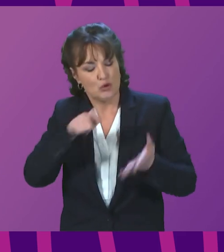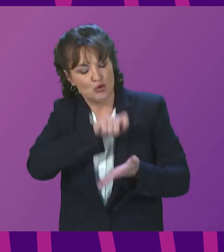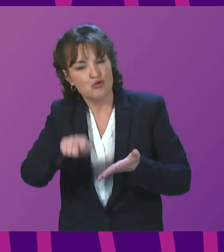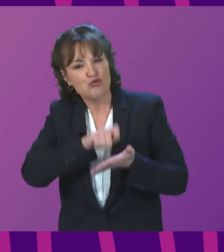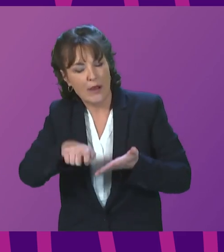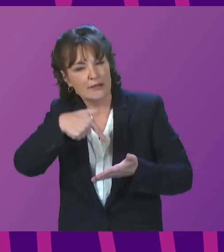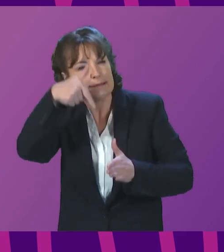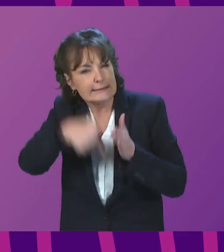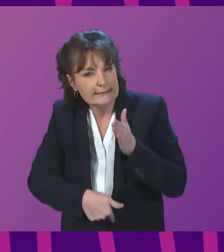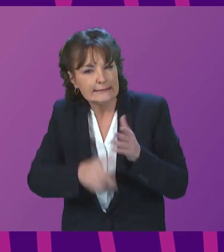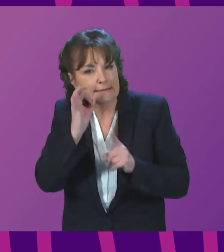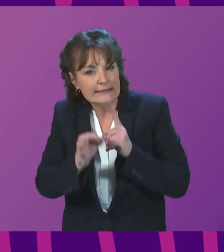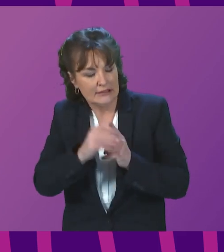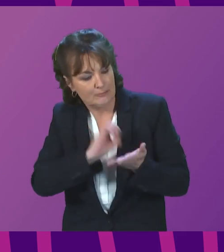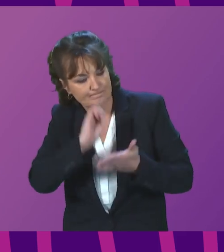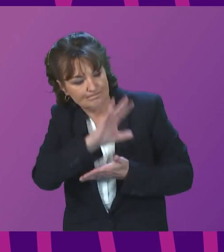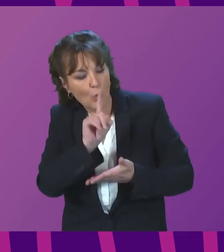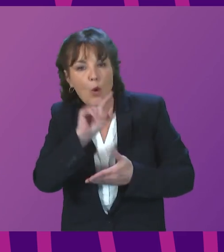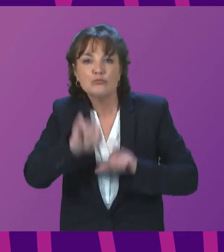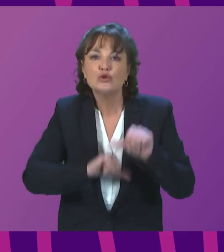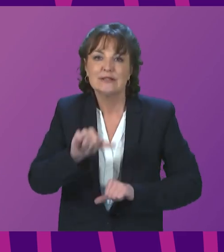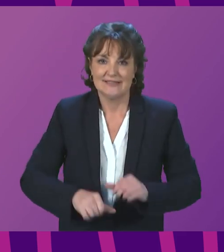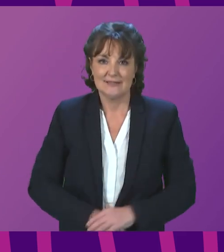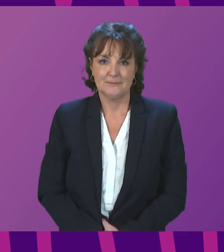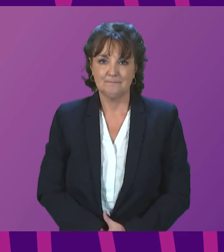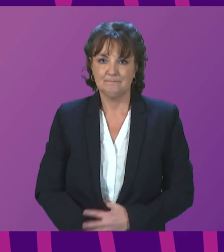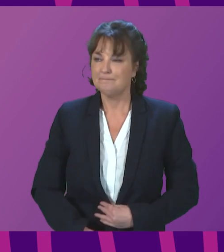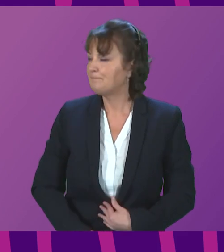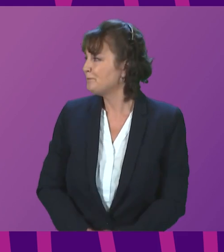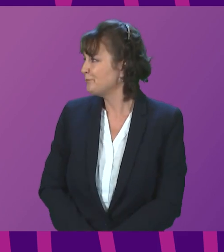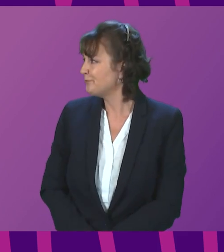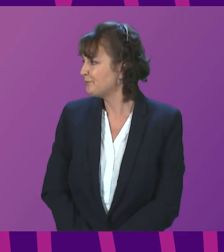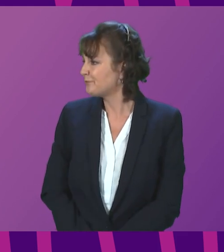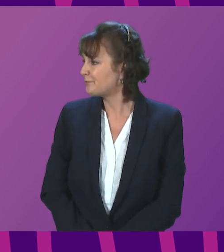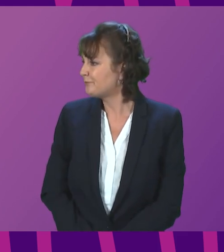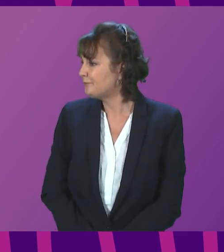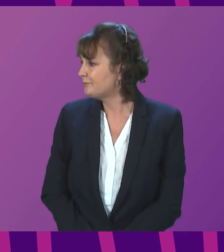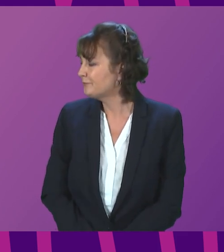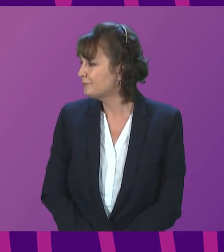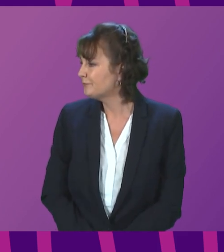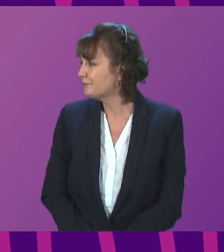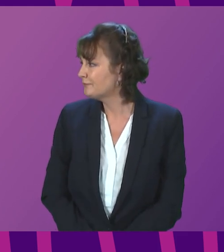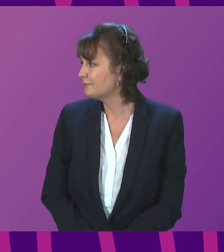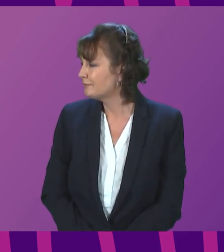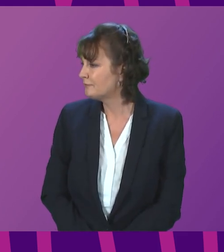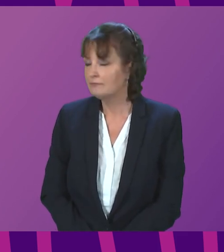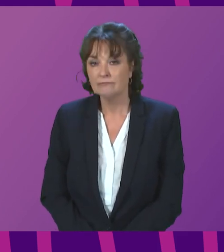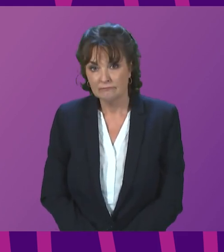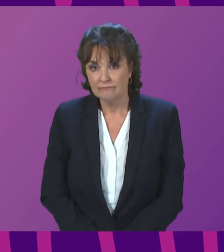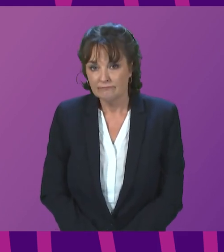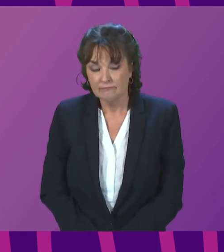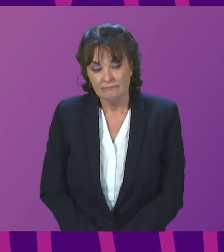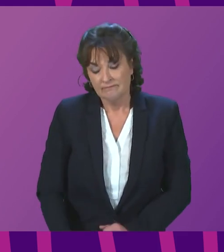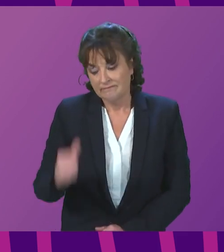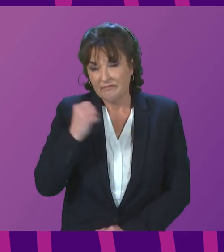in greater detail about the processes that will be followed. Jackie Bailey. On Christmas Eve, IVF